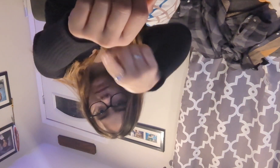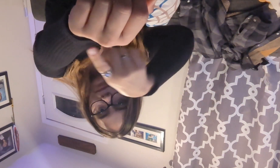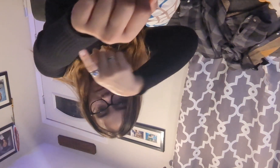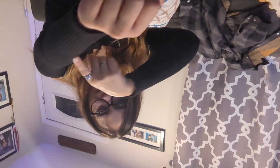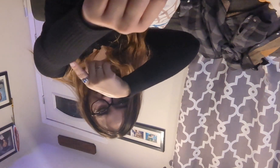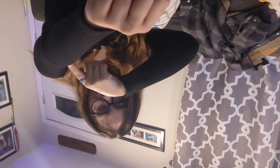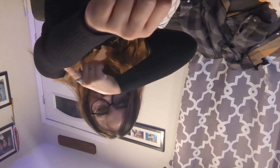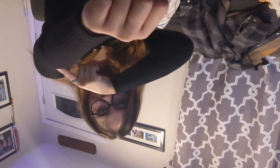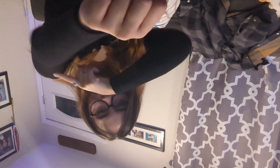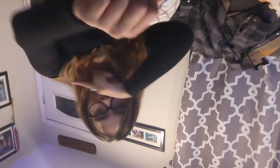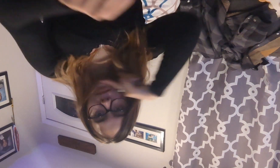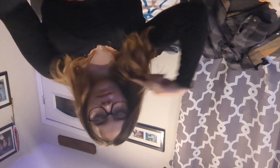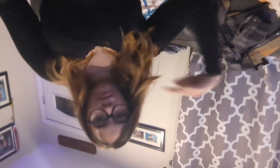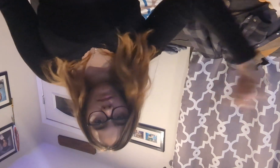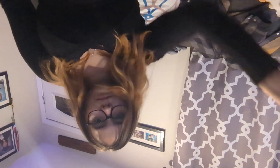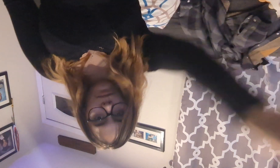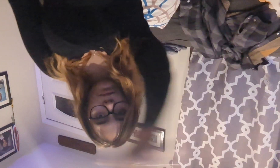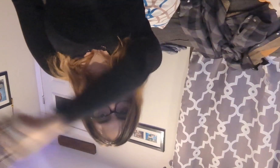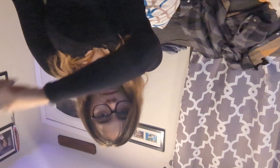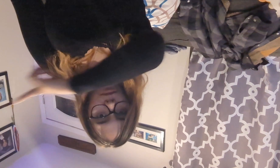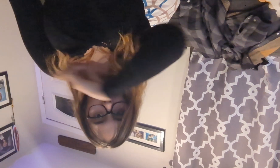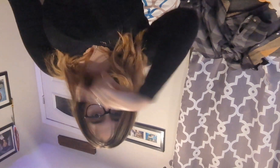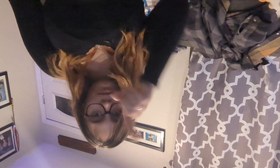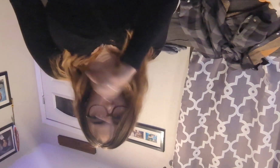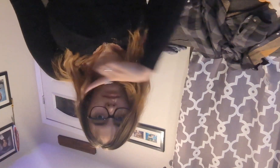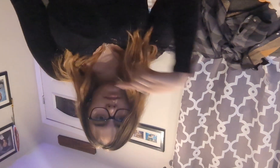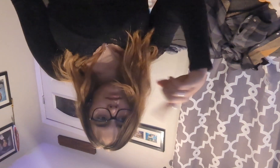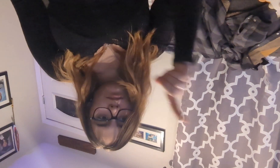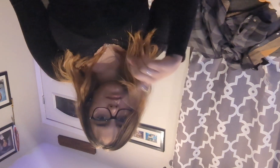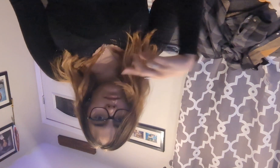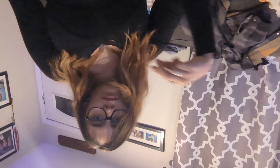Come on, get it together. isn't about me, this isn't about me. God.